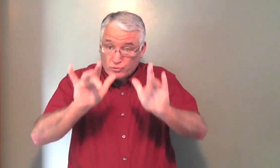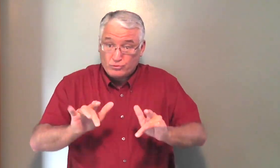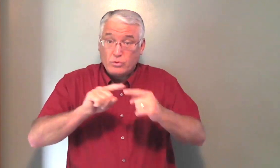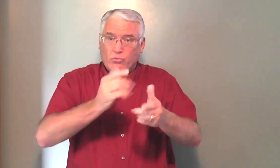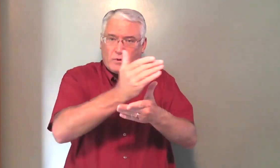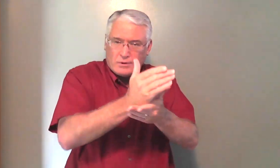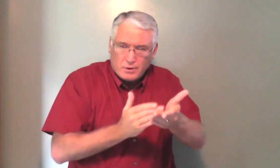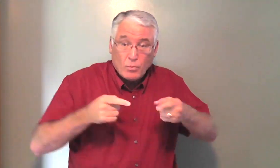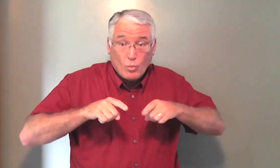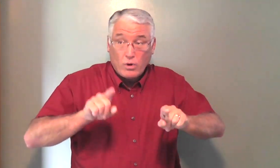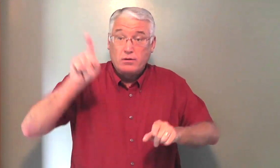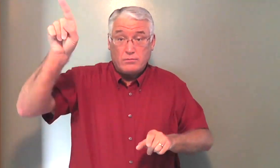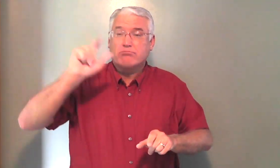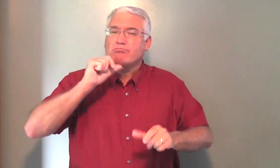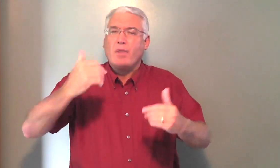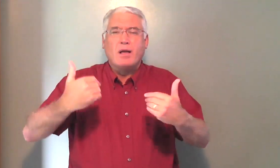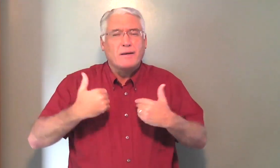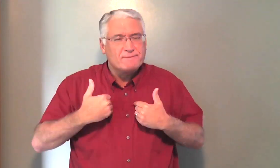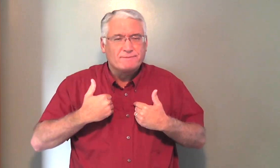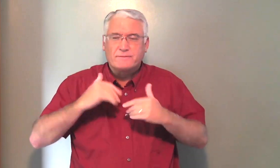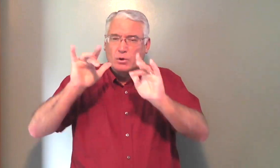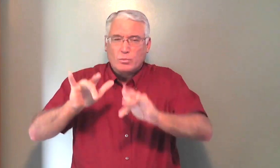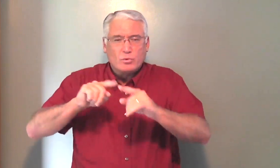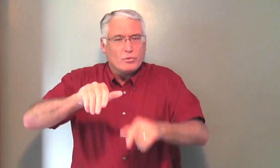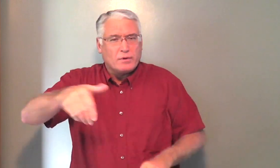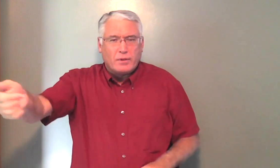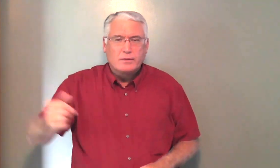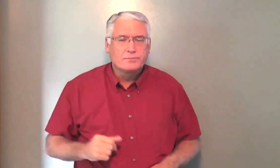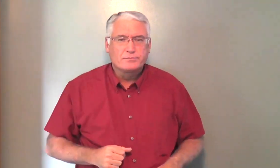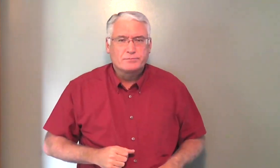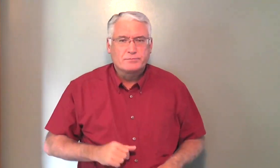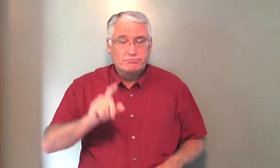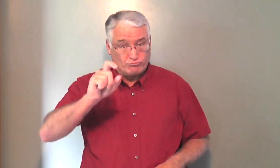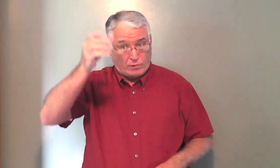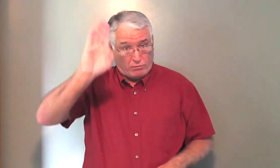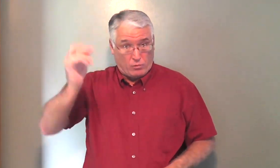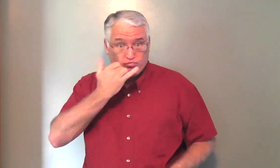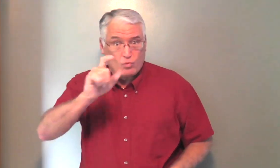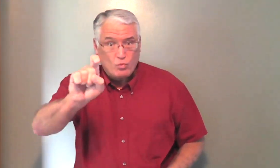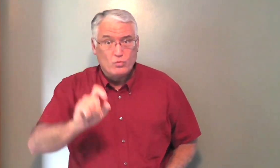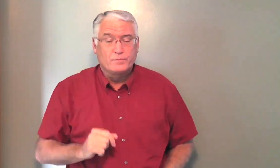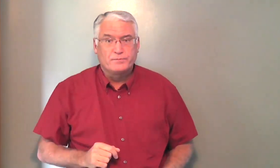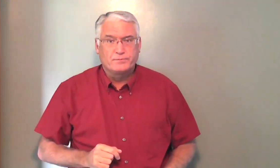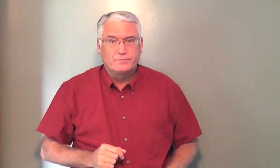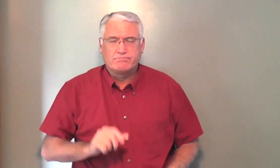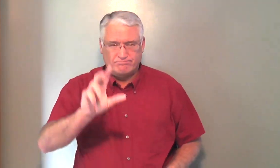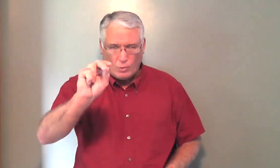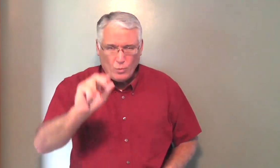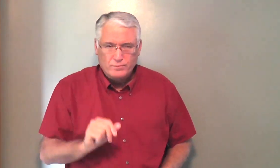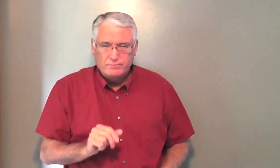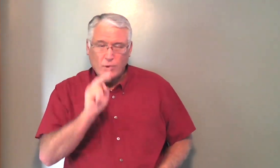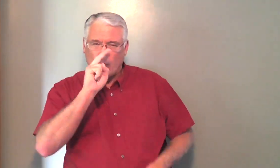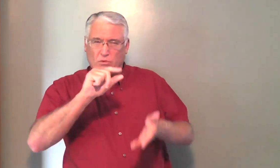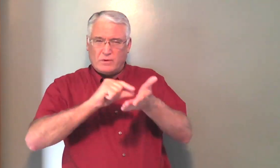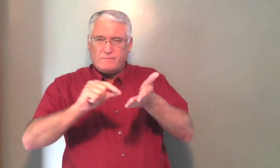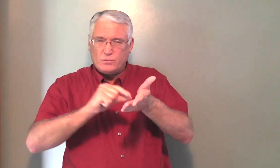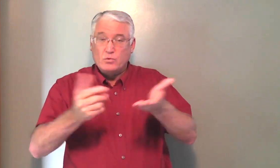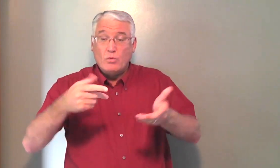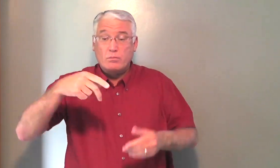Well, God has mercy on whom he will, and not on others. Is he wrong? No. Let's see what